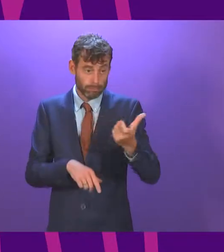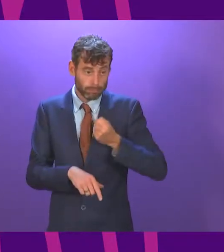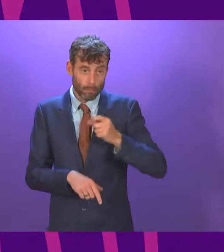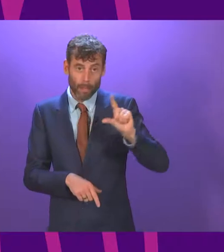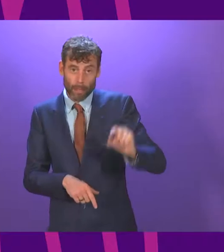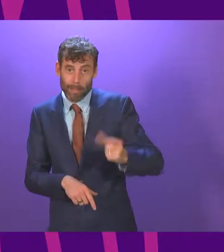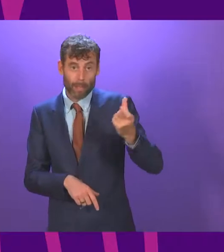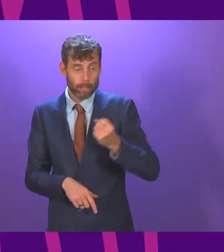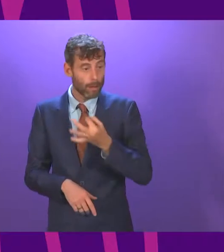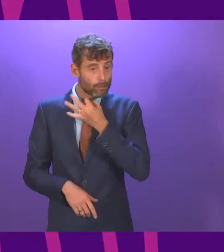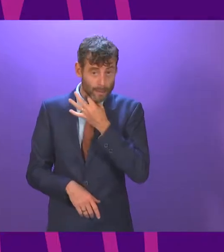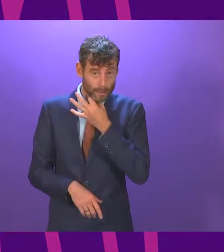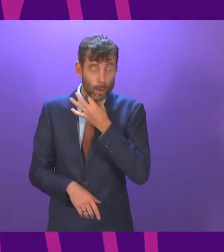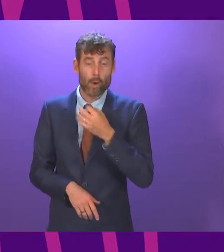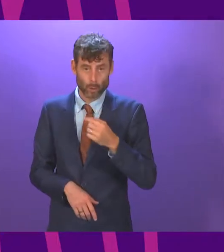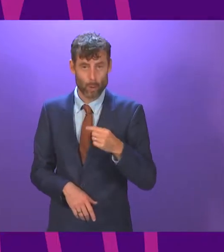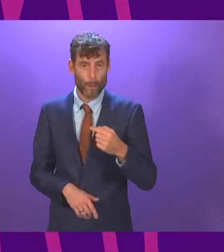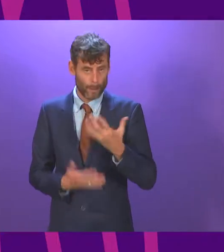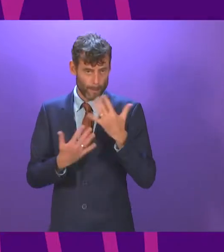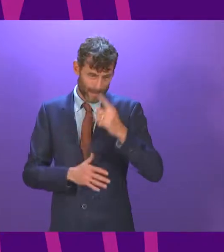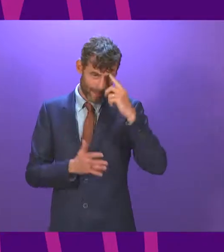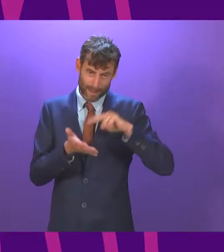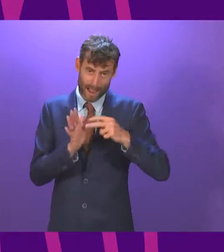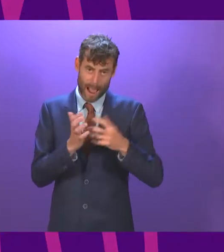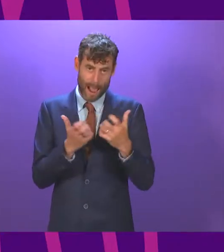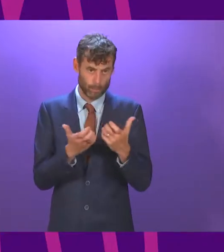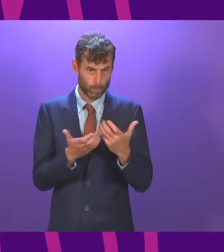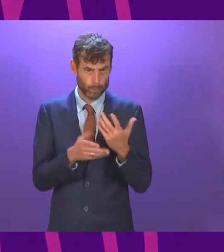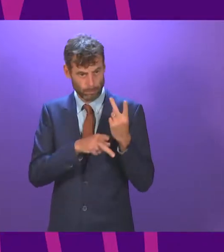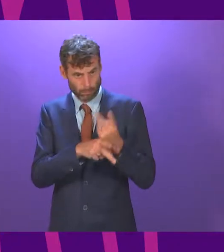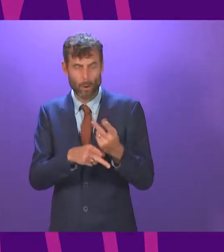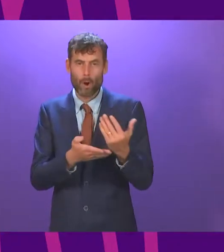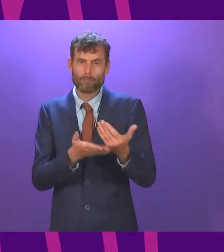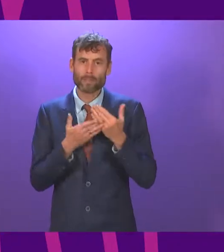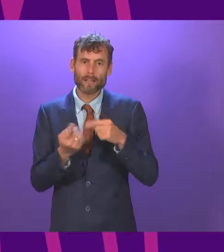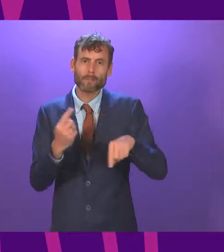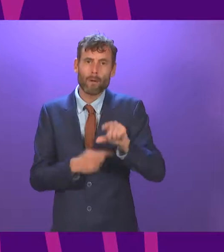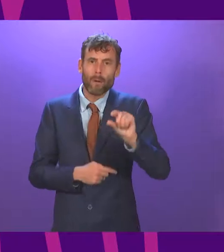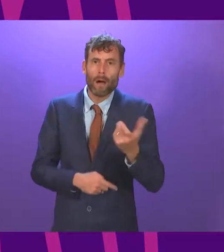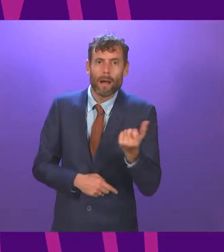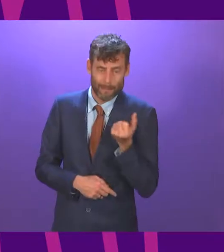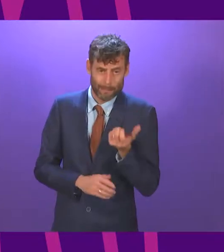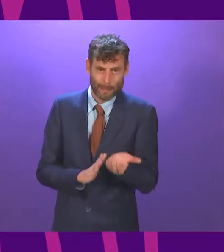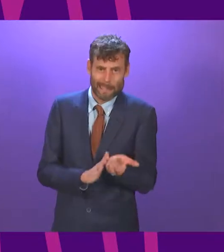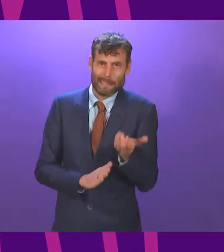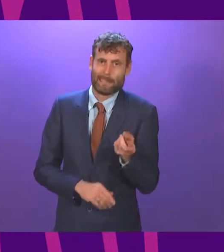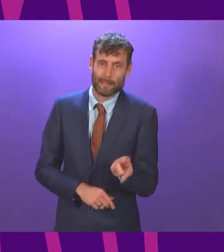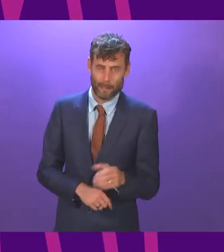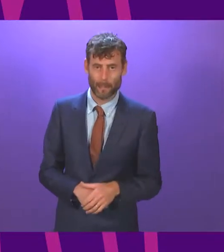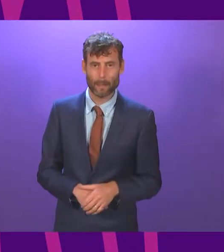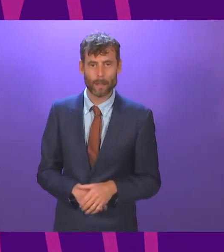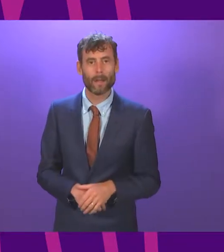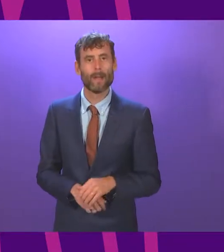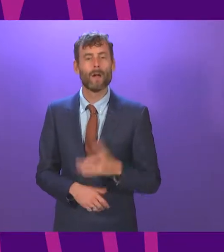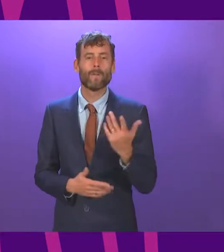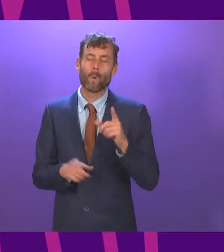my constituency by putting some money and more money in their pockets. The pupils and families will also benefit from the abolition of fees